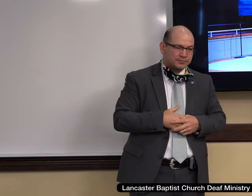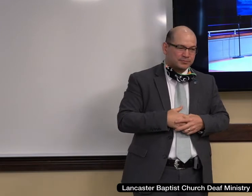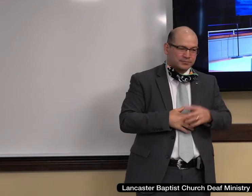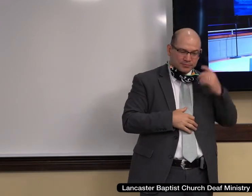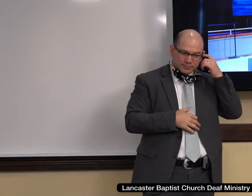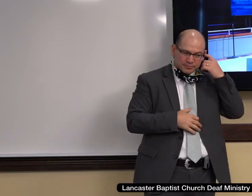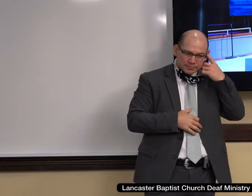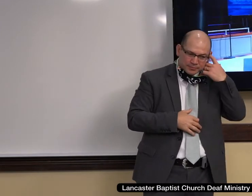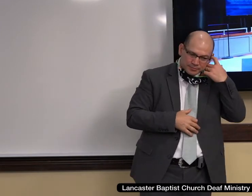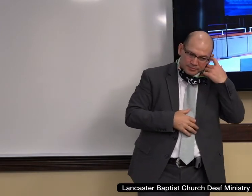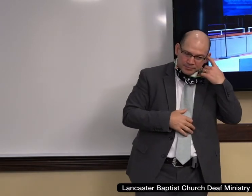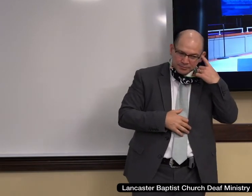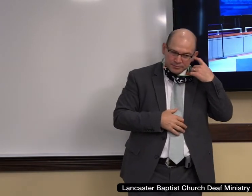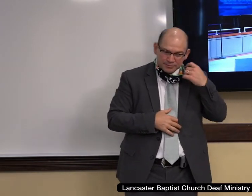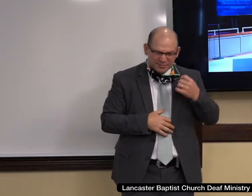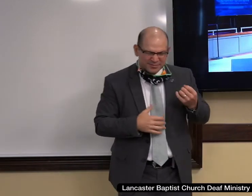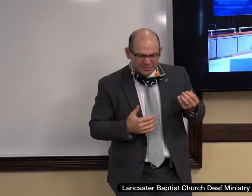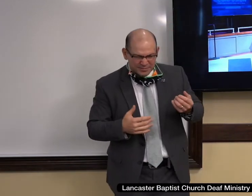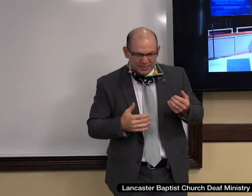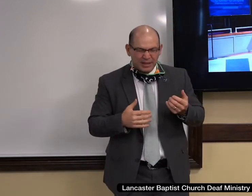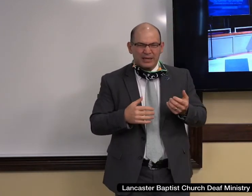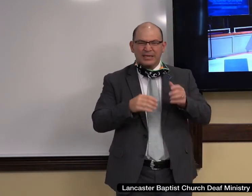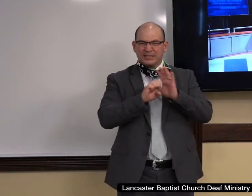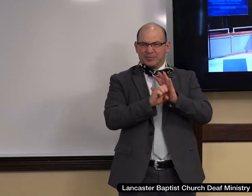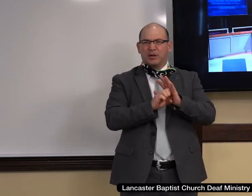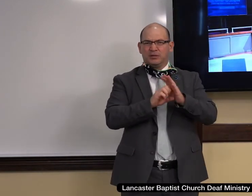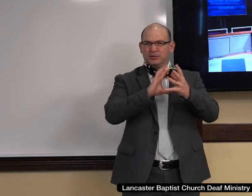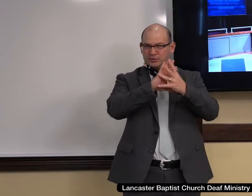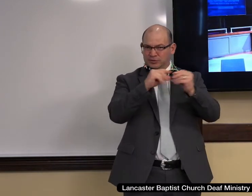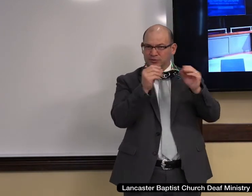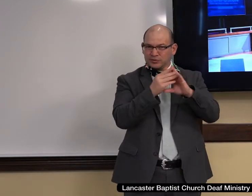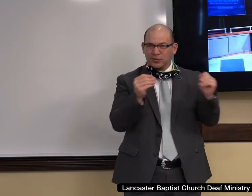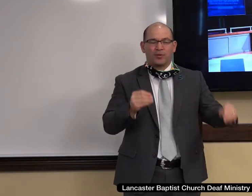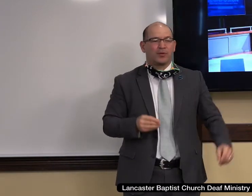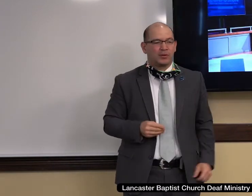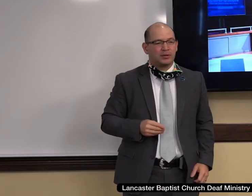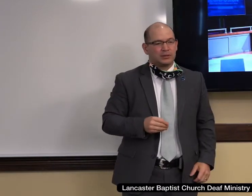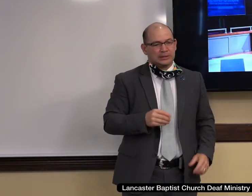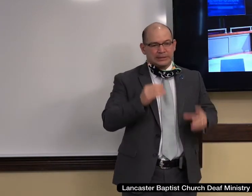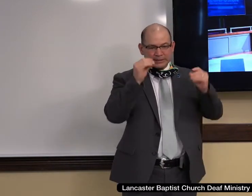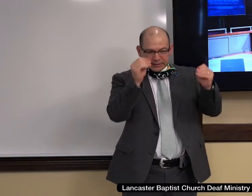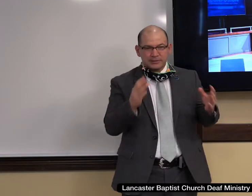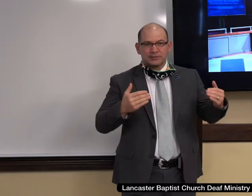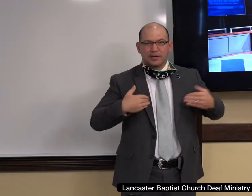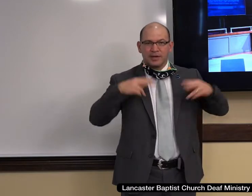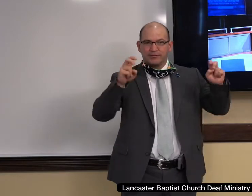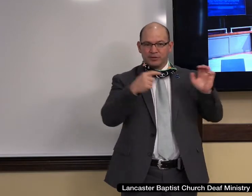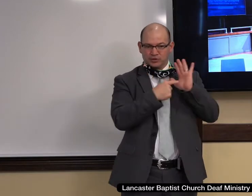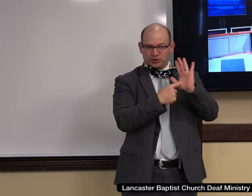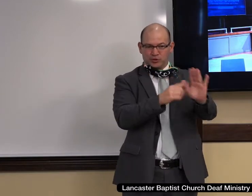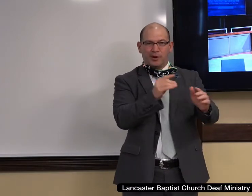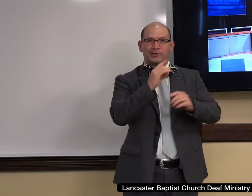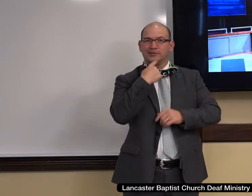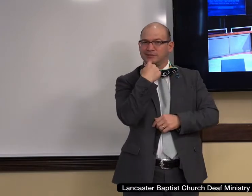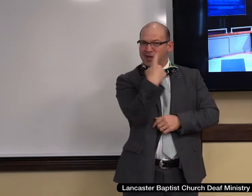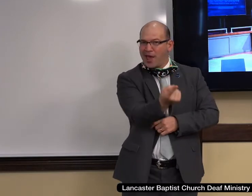the lady that had show and tell for her classroom and the children came in on, on the next day for show and tell. And, uh,